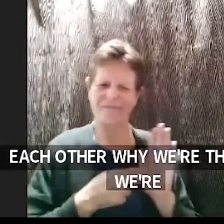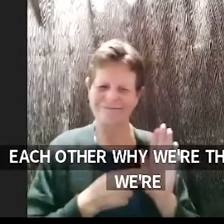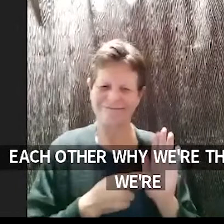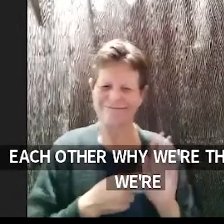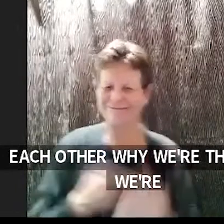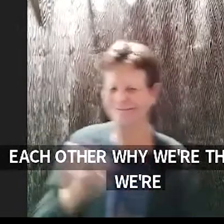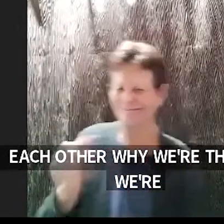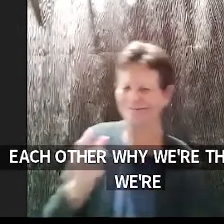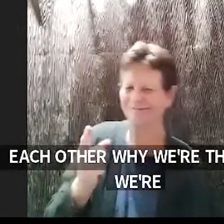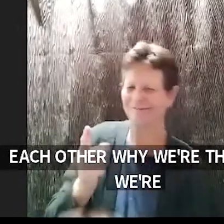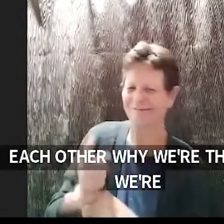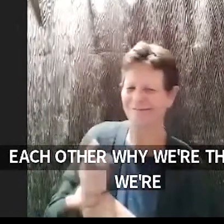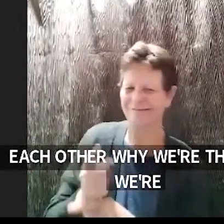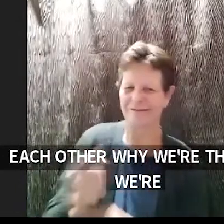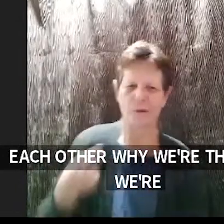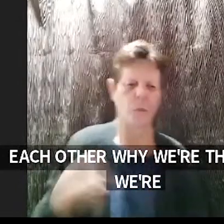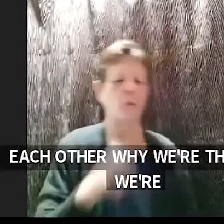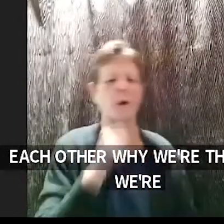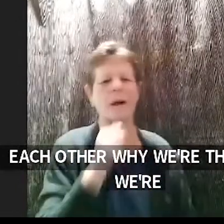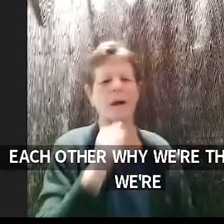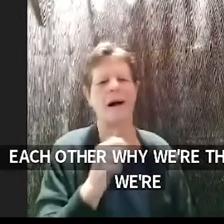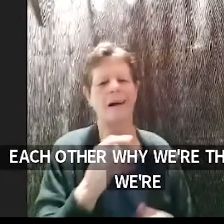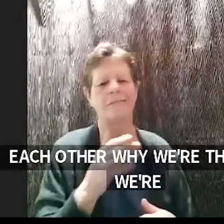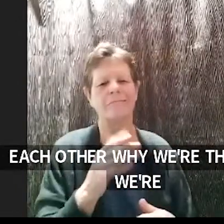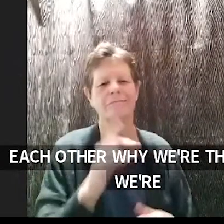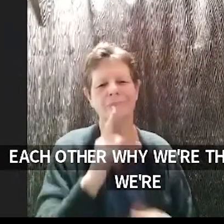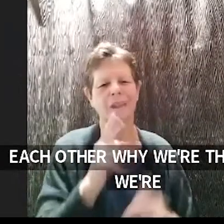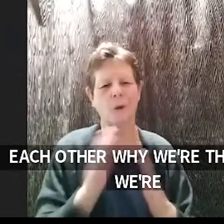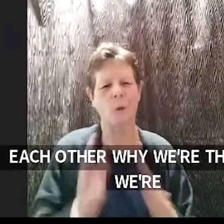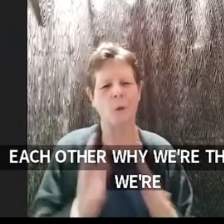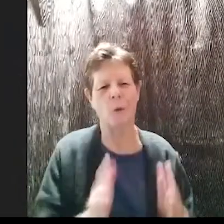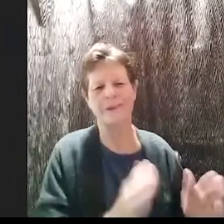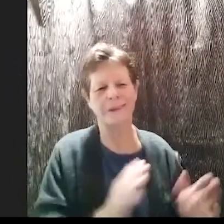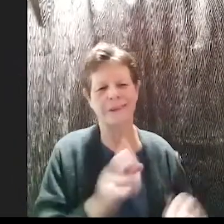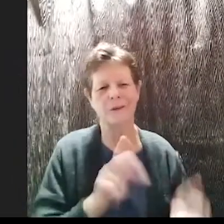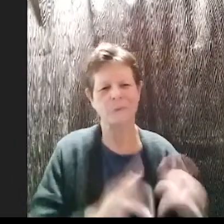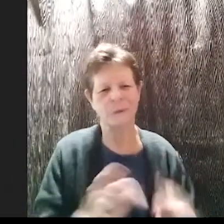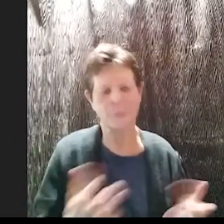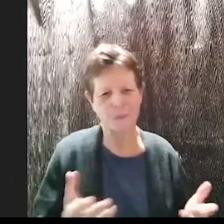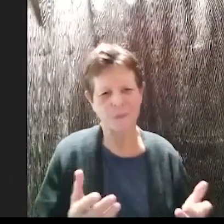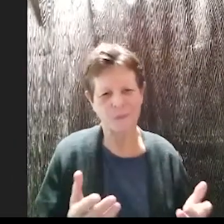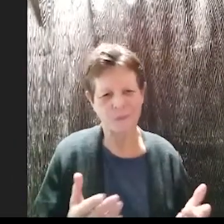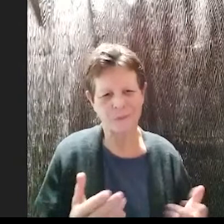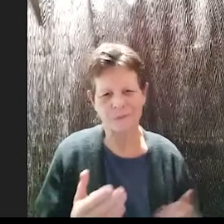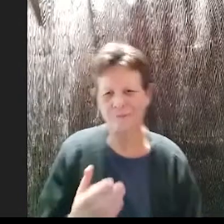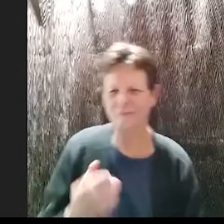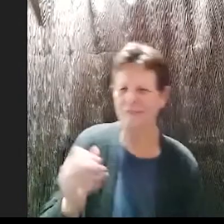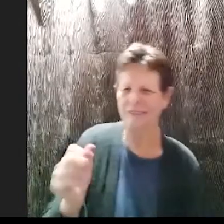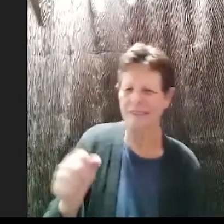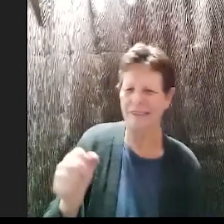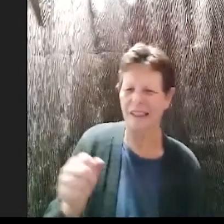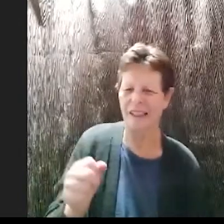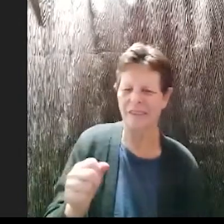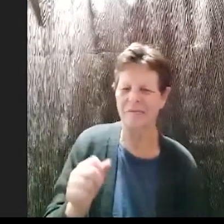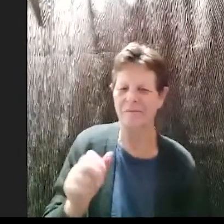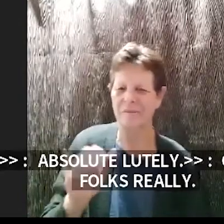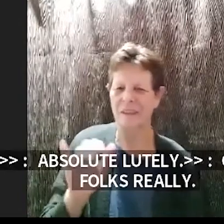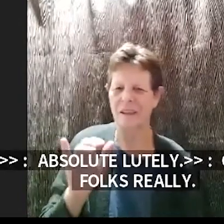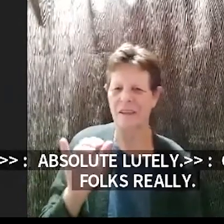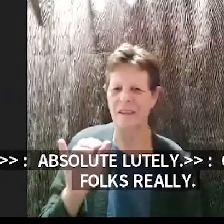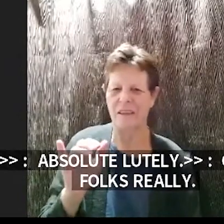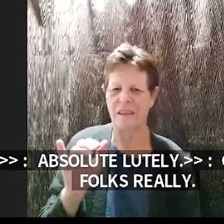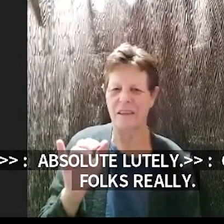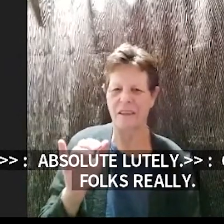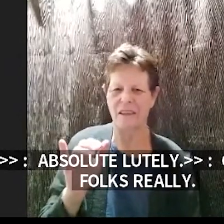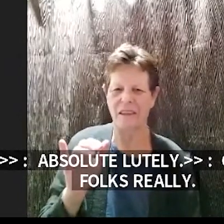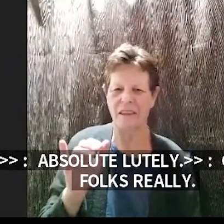folks really so yeah yeah um i think that's part of why i i've loved this filibuster so